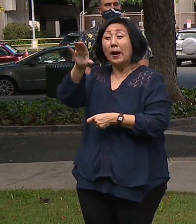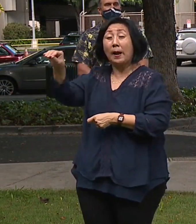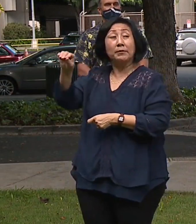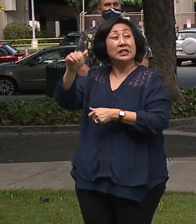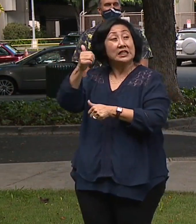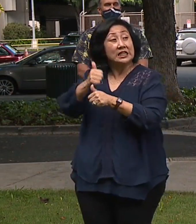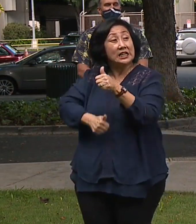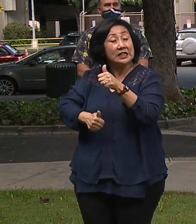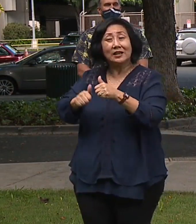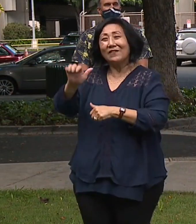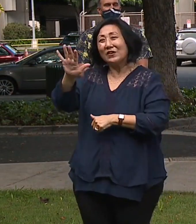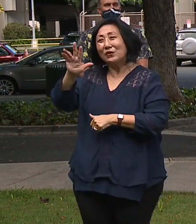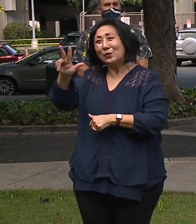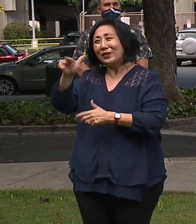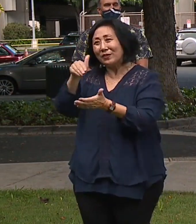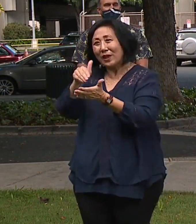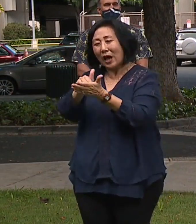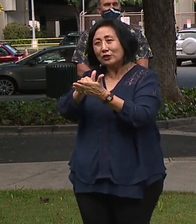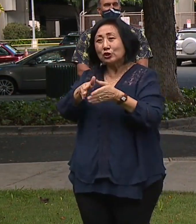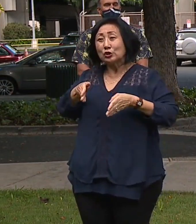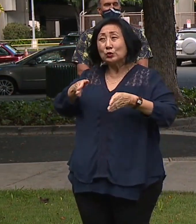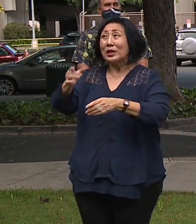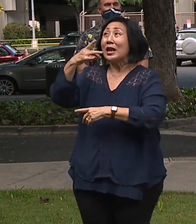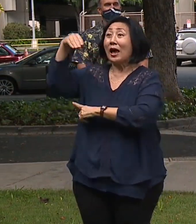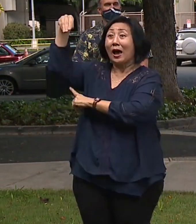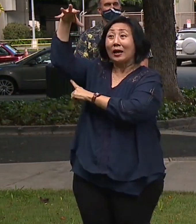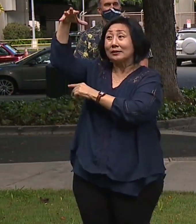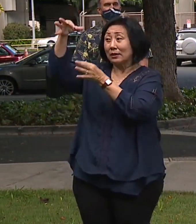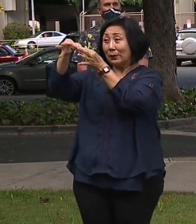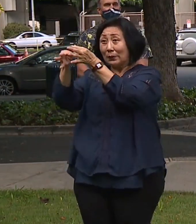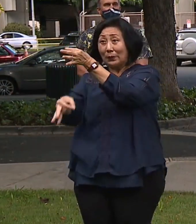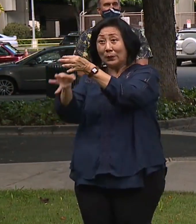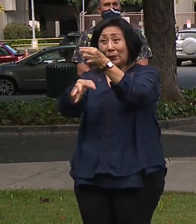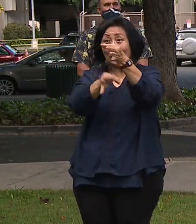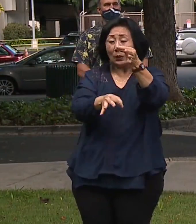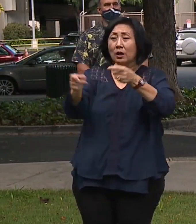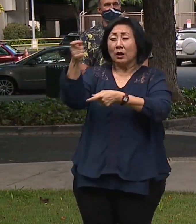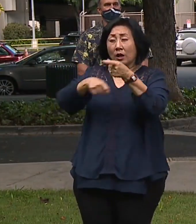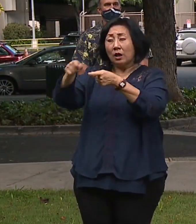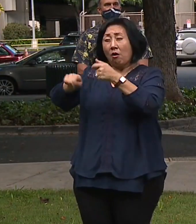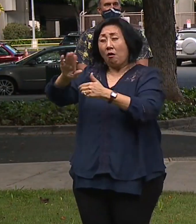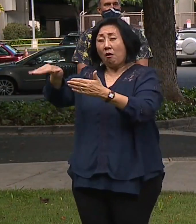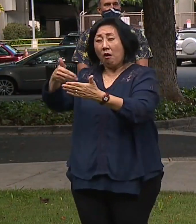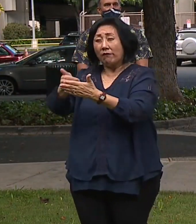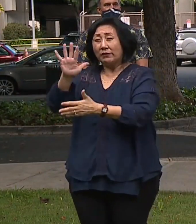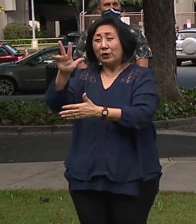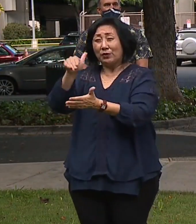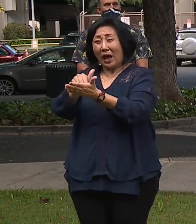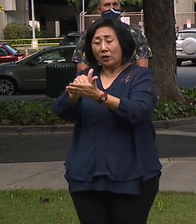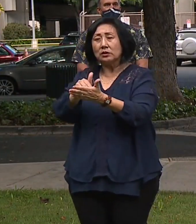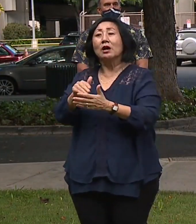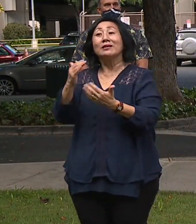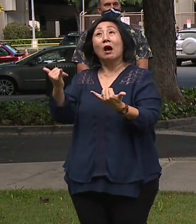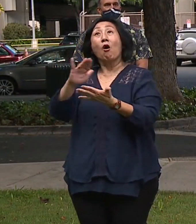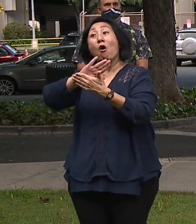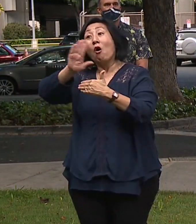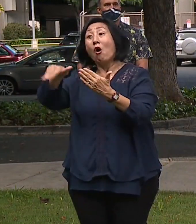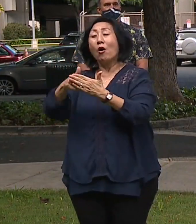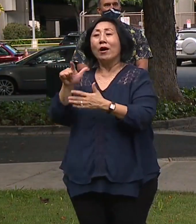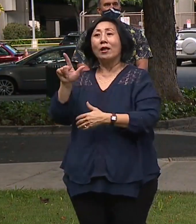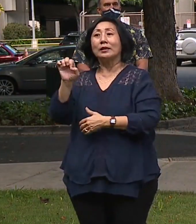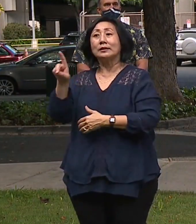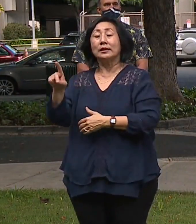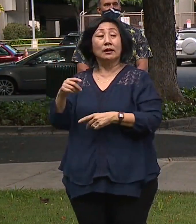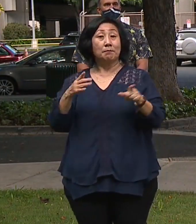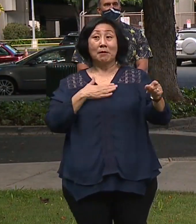island of Wahoo. 53,000 street lights are now all LED. It happened so quickly on my street, I